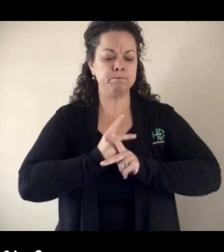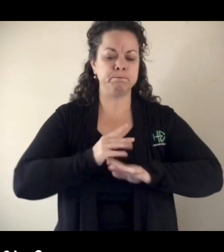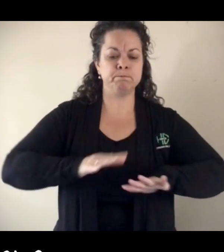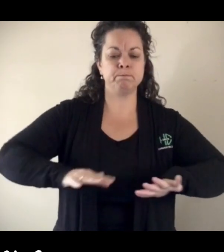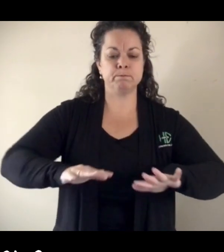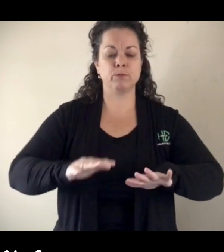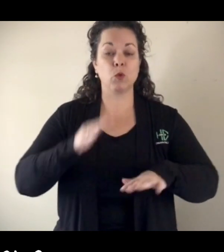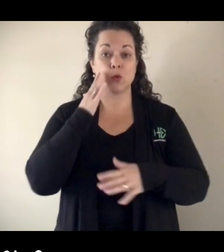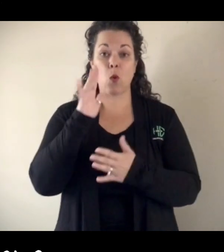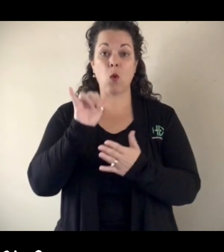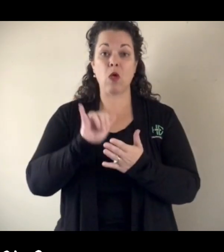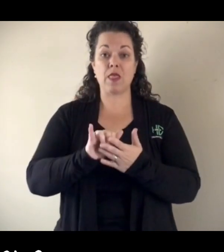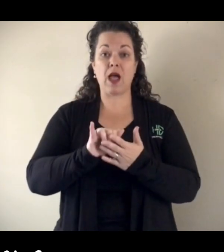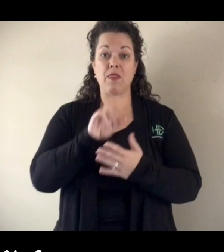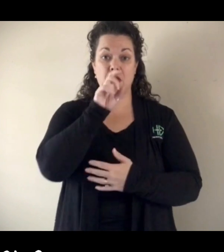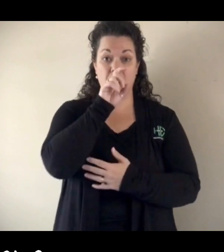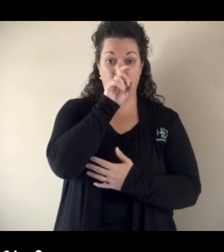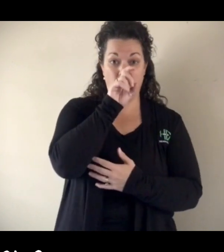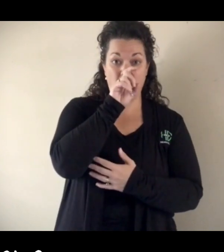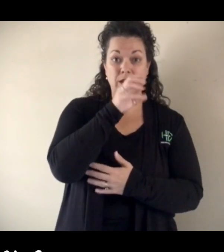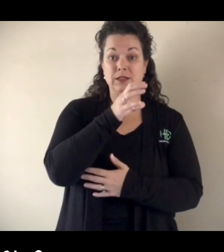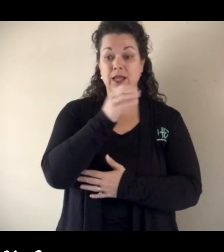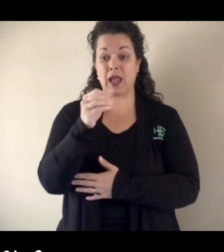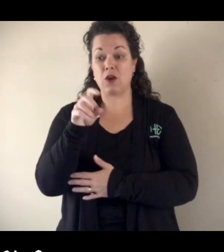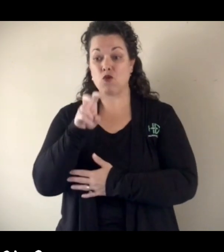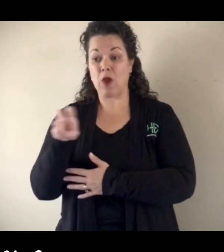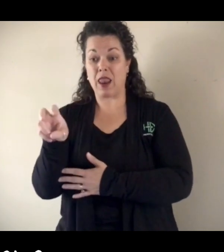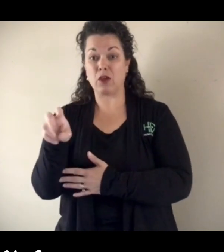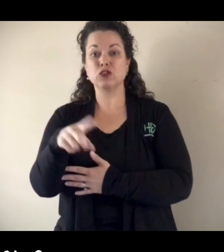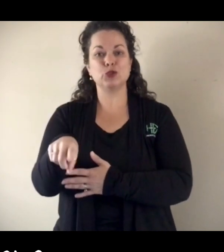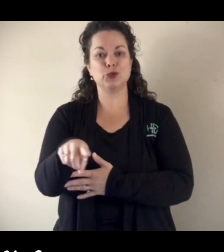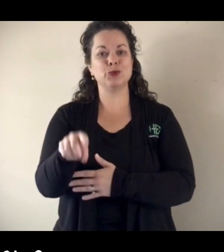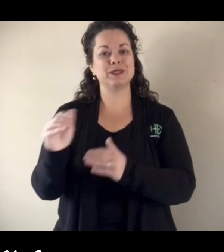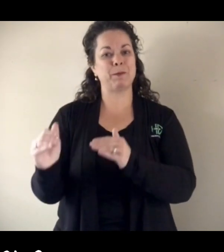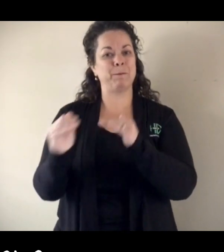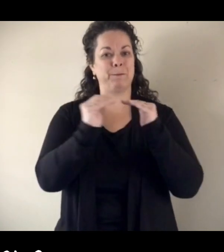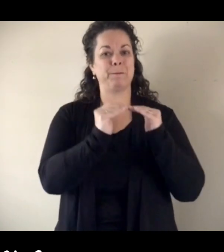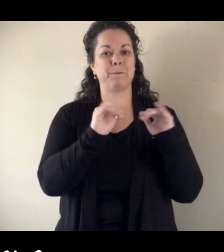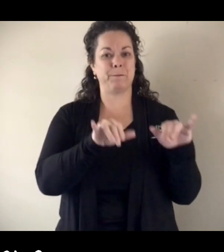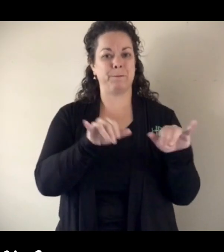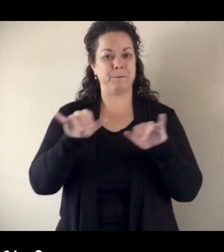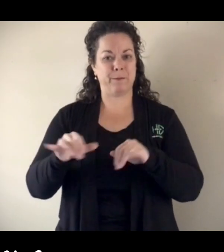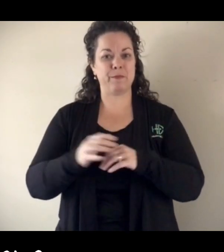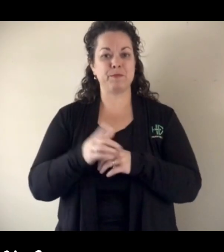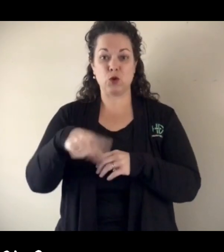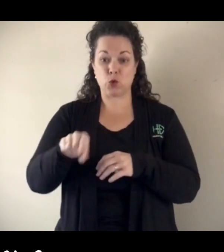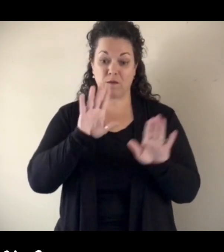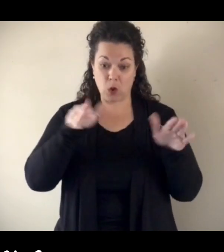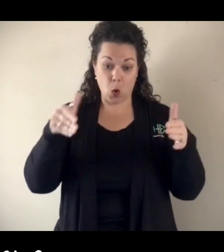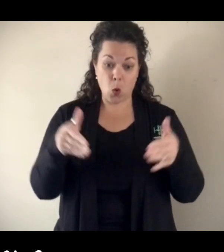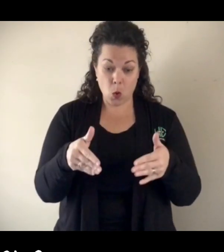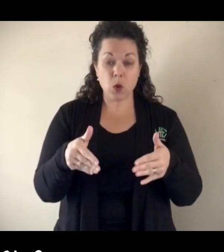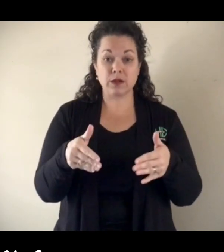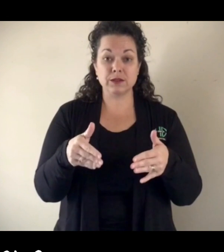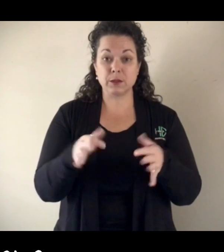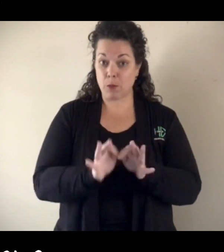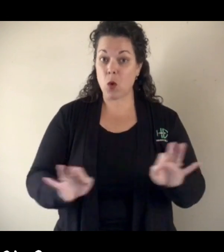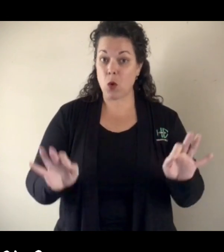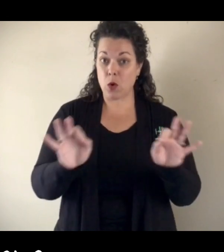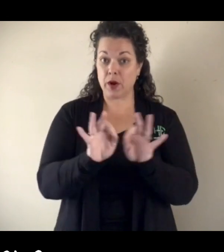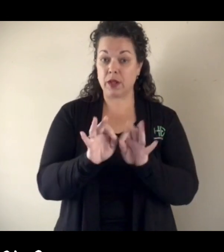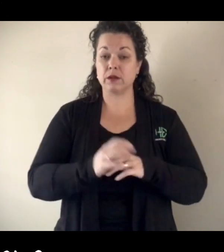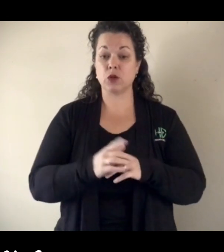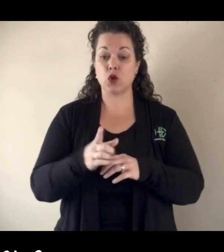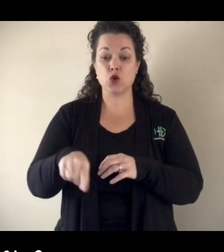hawks and rattlers, you all have always done the same. You have focused on what's important.